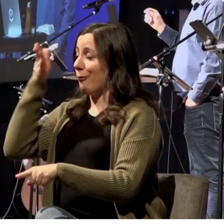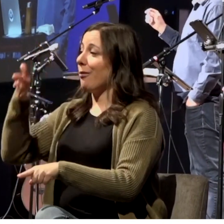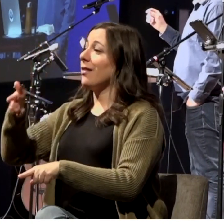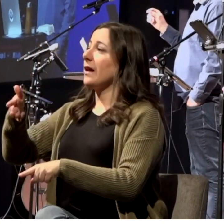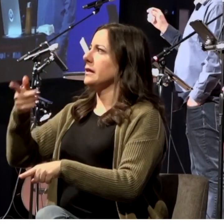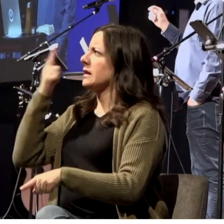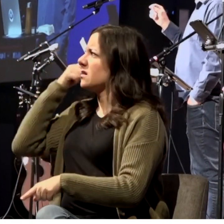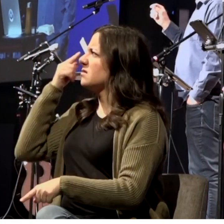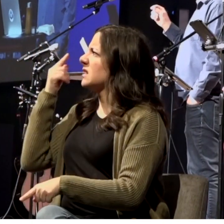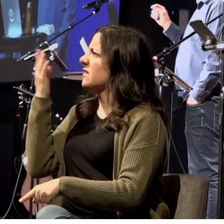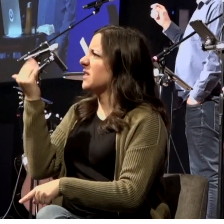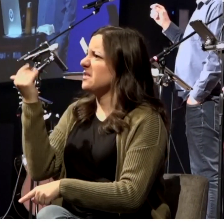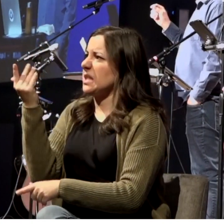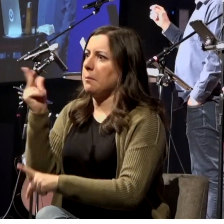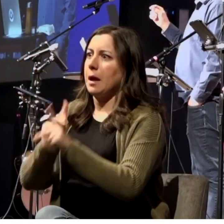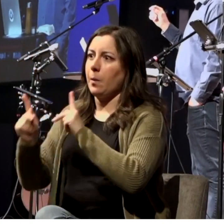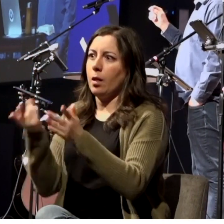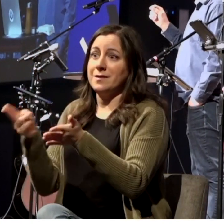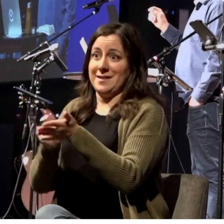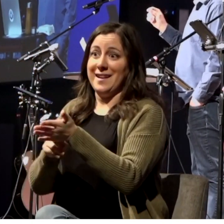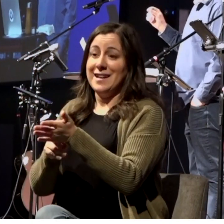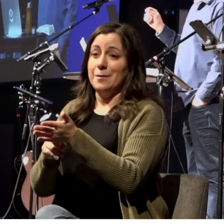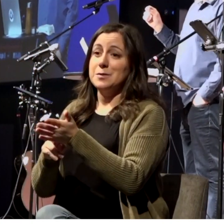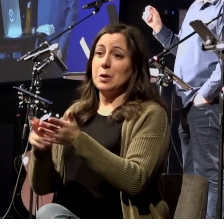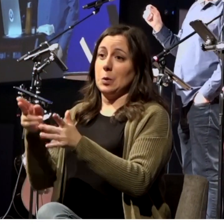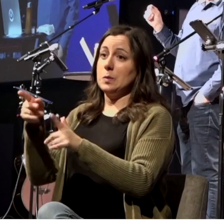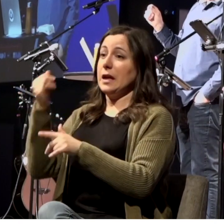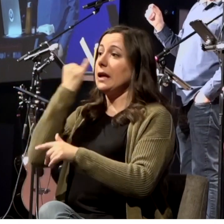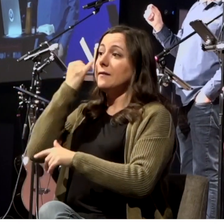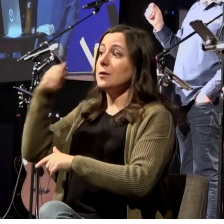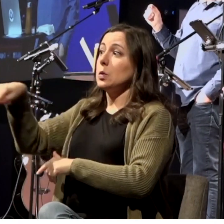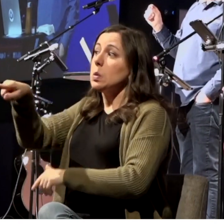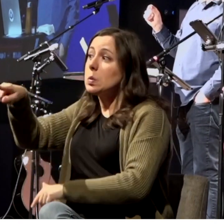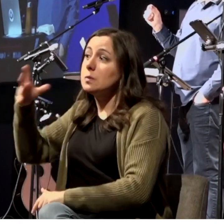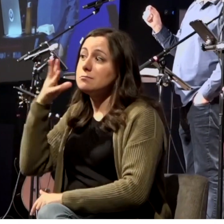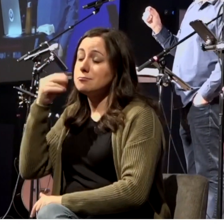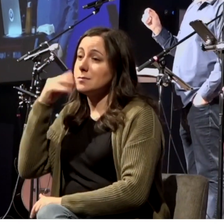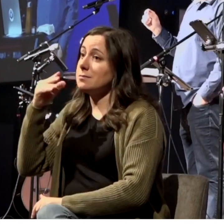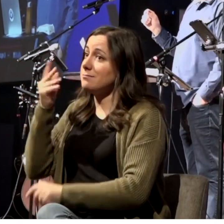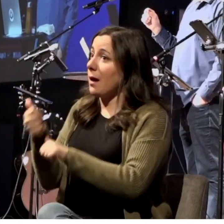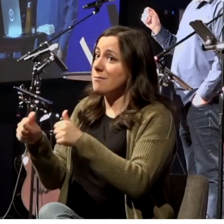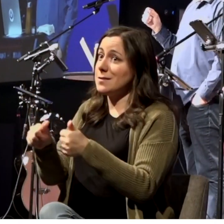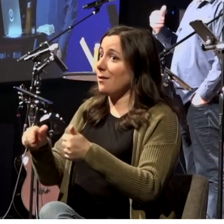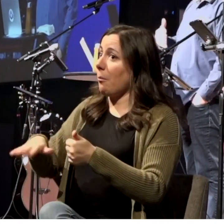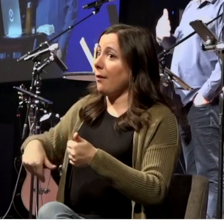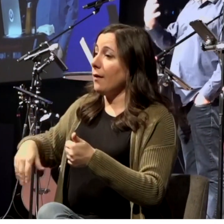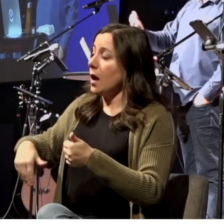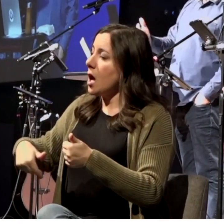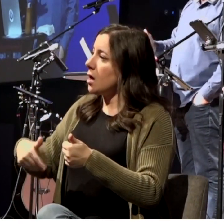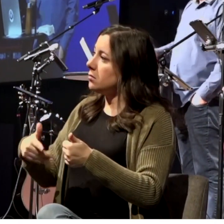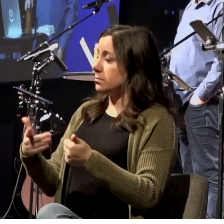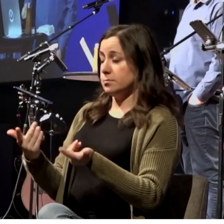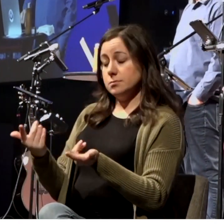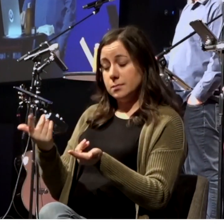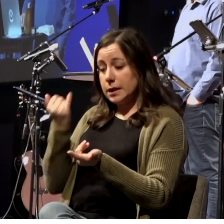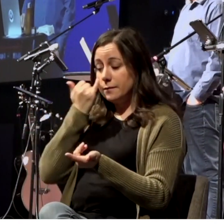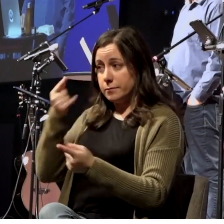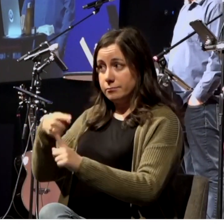already but if you have not been baptized if you're a follower of Jesus Christ we're commanded in scripture that we should do